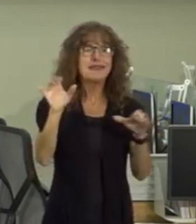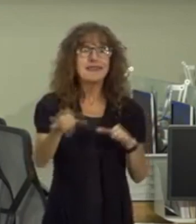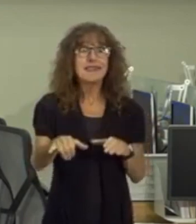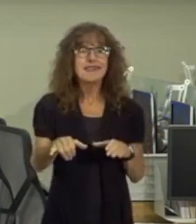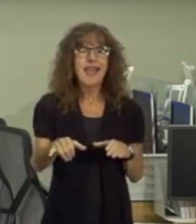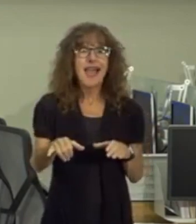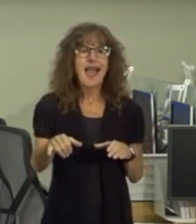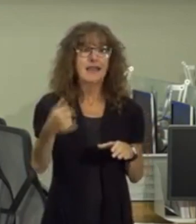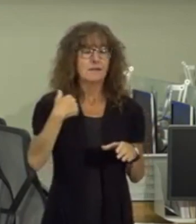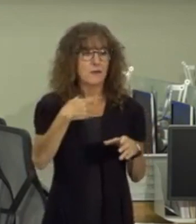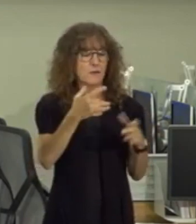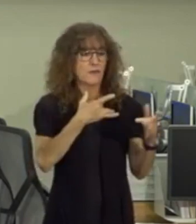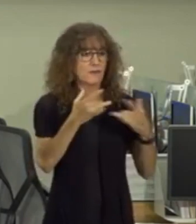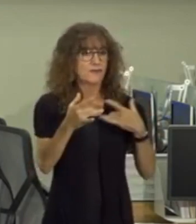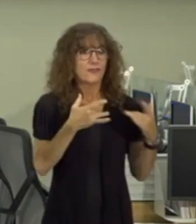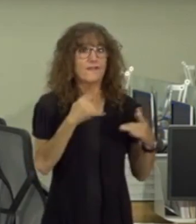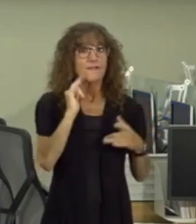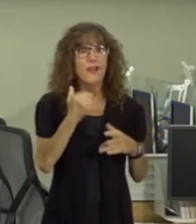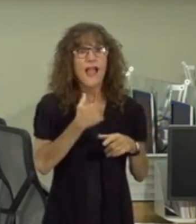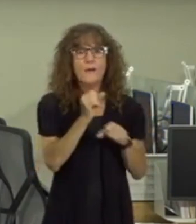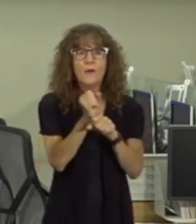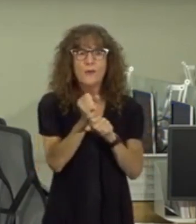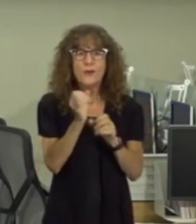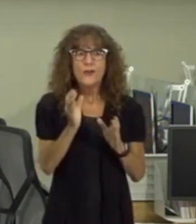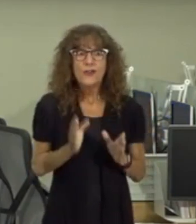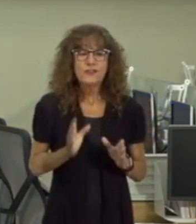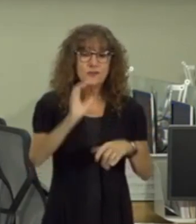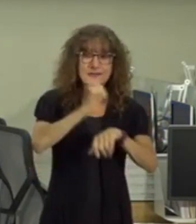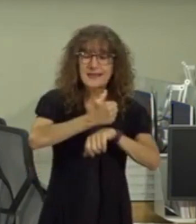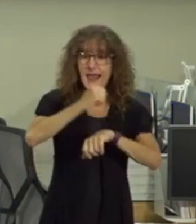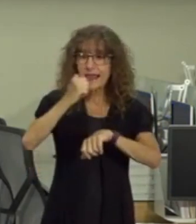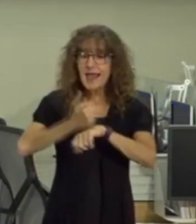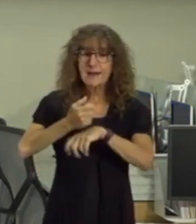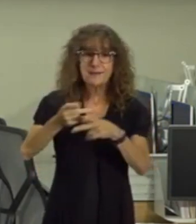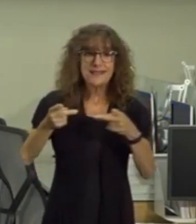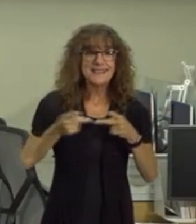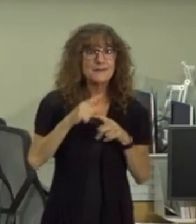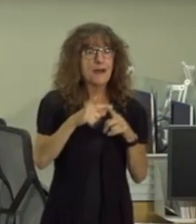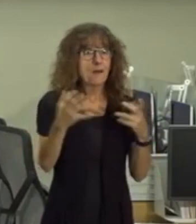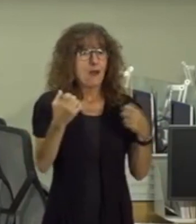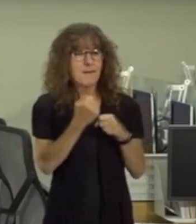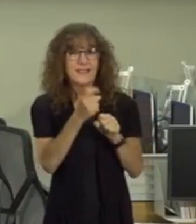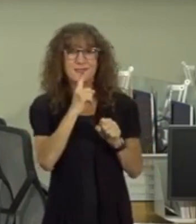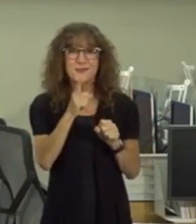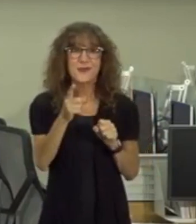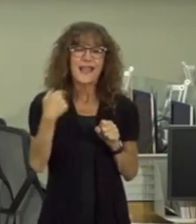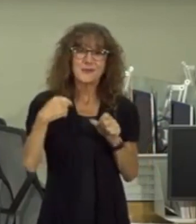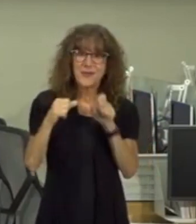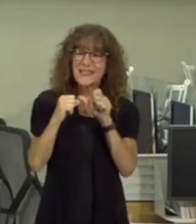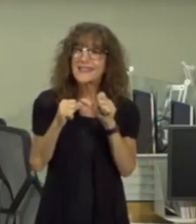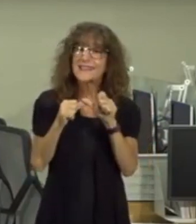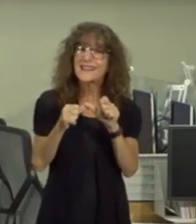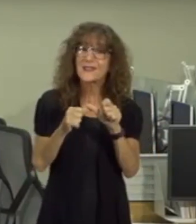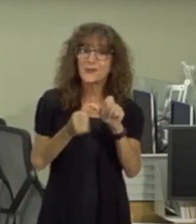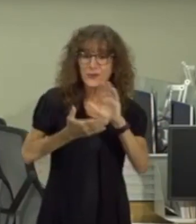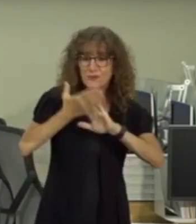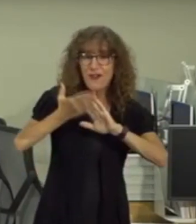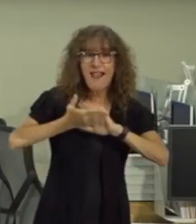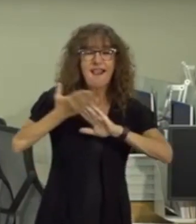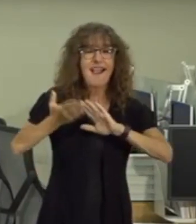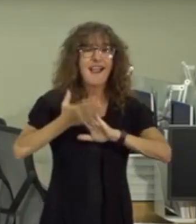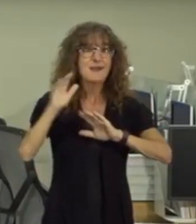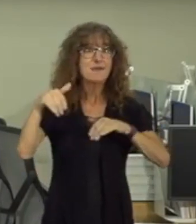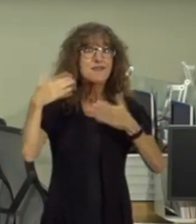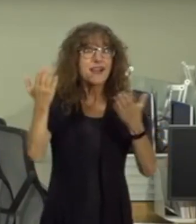really out of care and concern for our employees we set up those stations but we still want to make sure that even as we continue to operate and